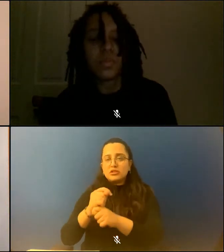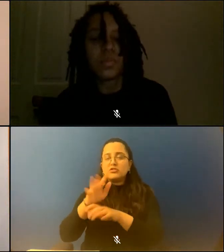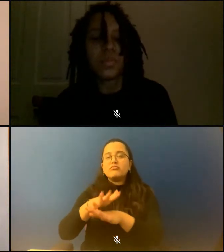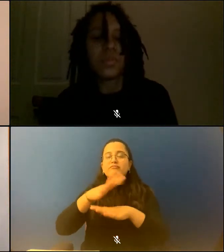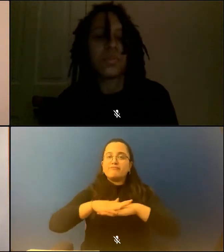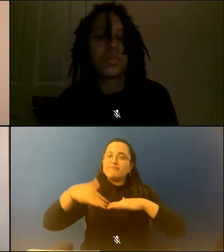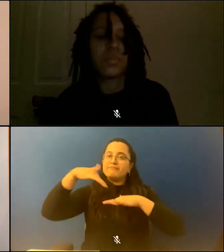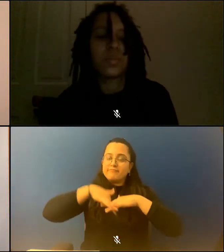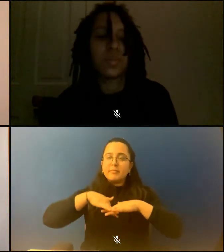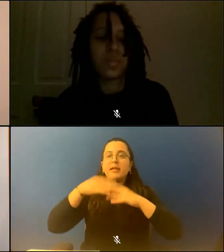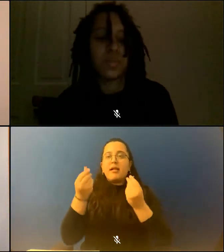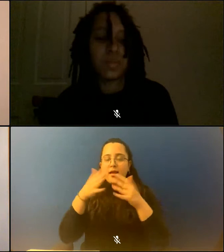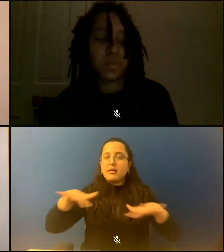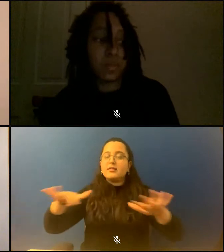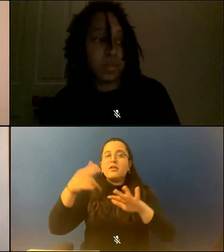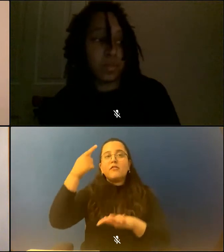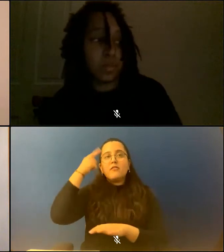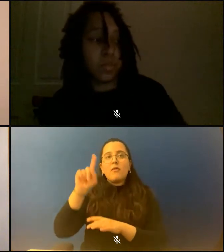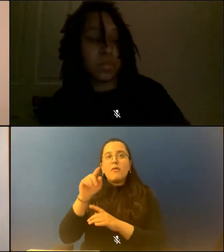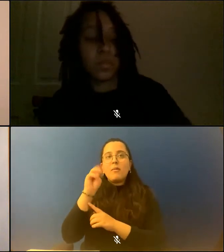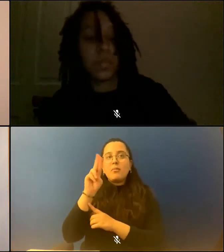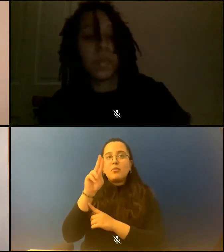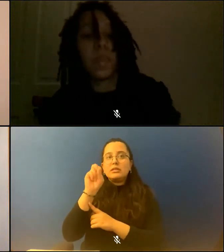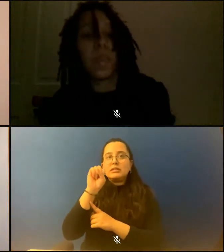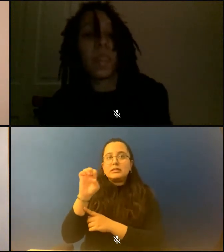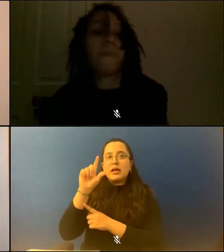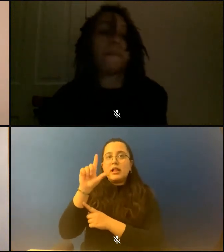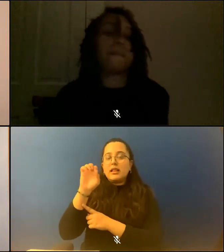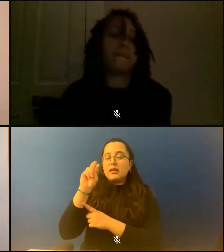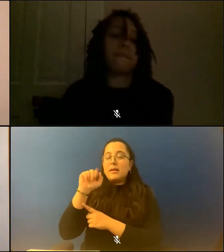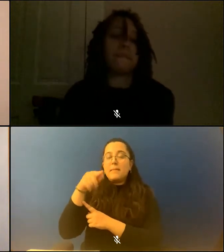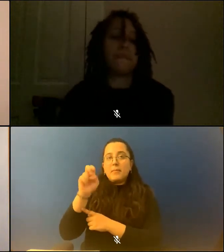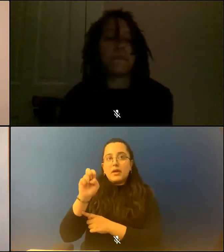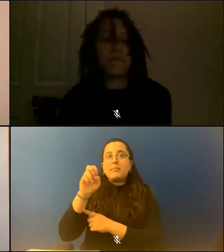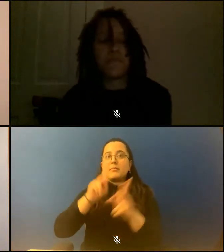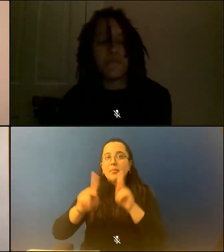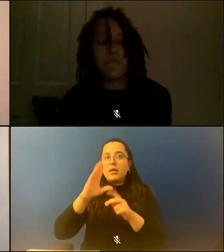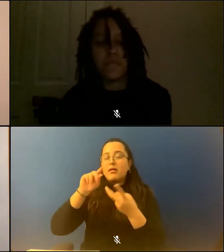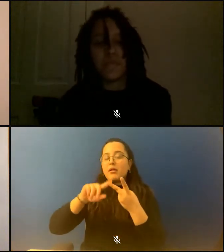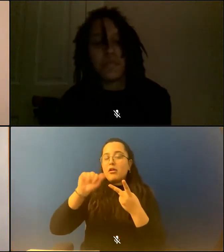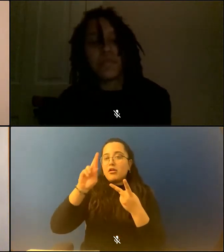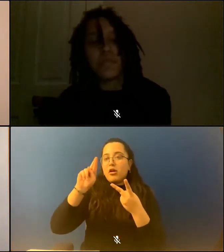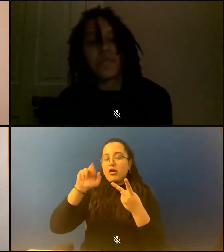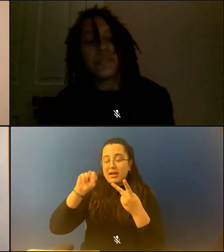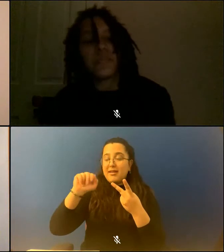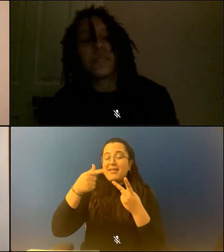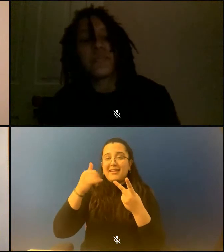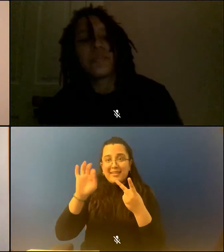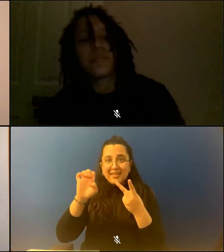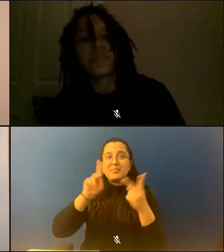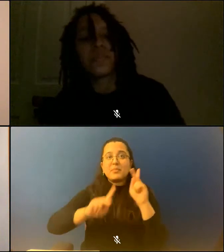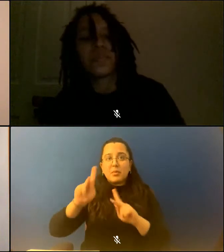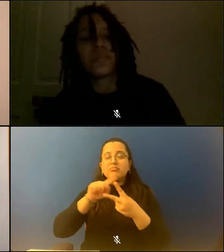who have stewarded this land throughout the generations. I'd also like to provide a description of my video